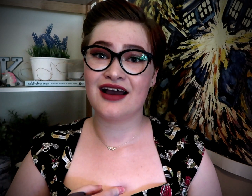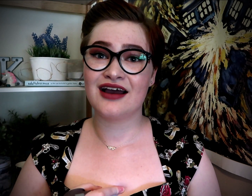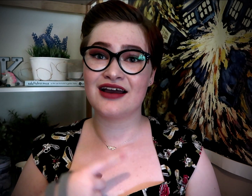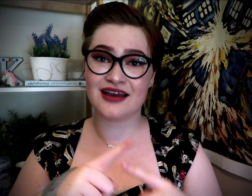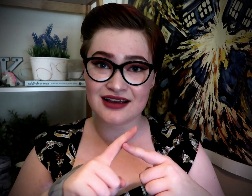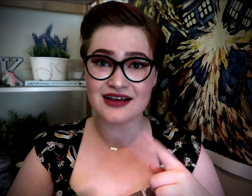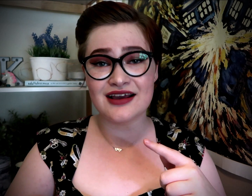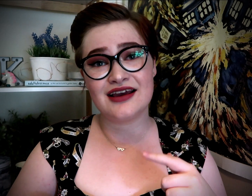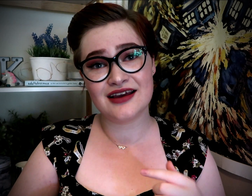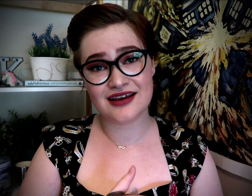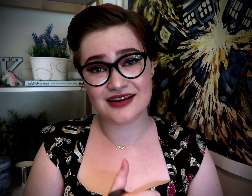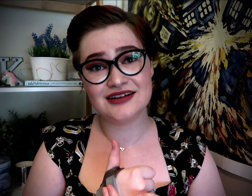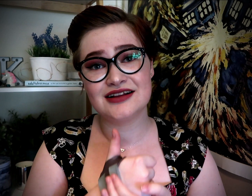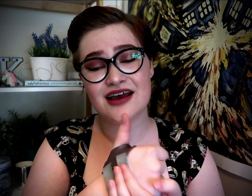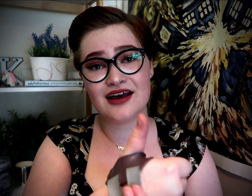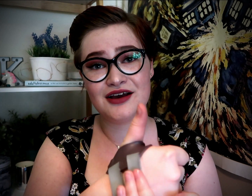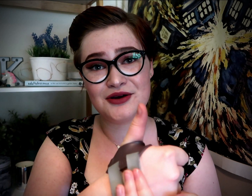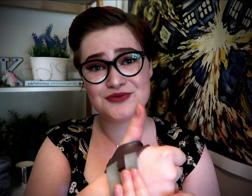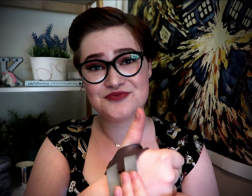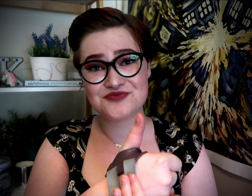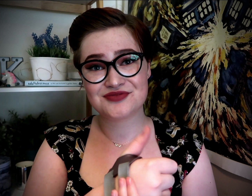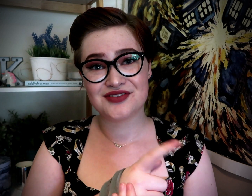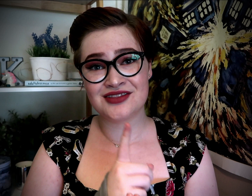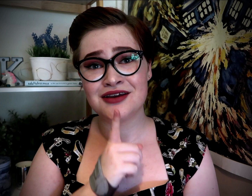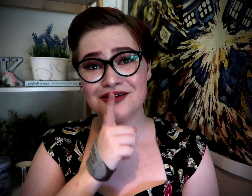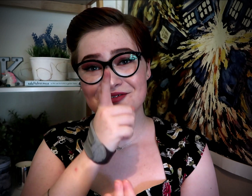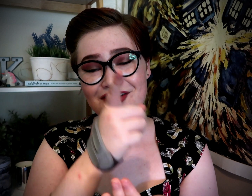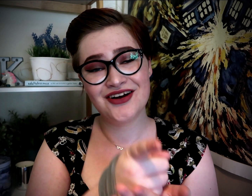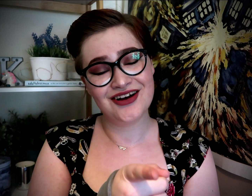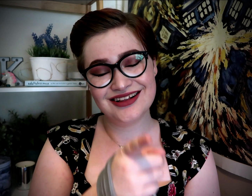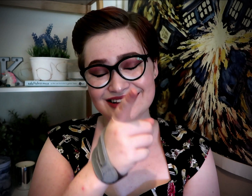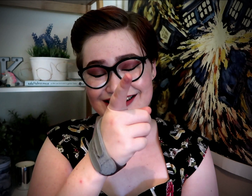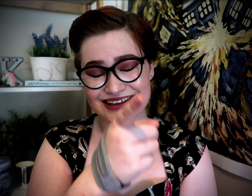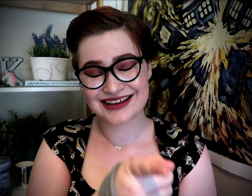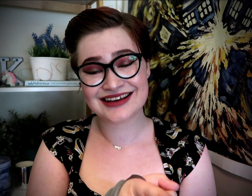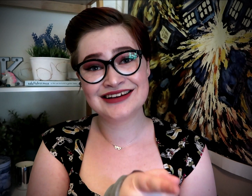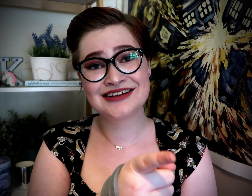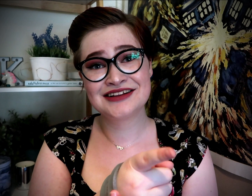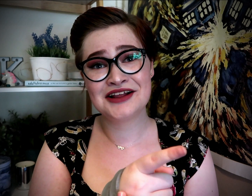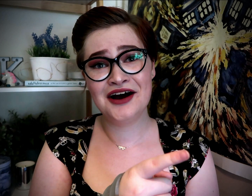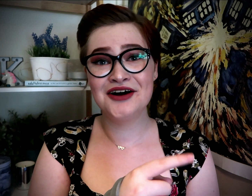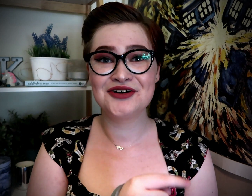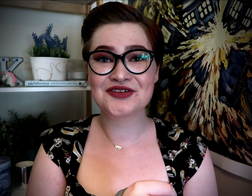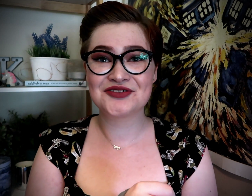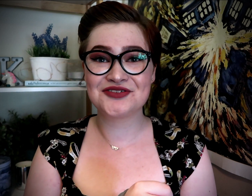can't help falling in love